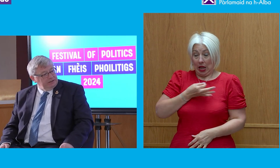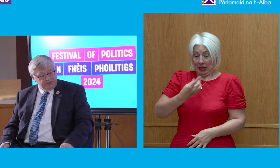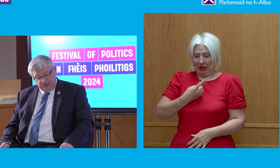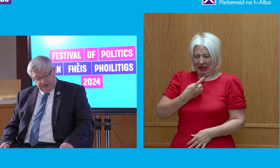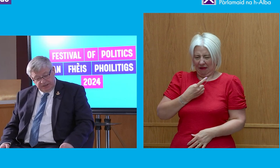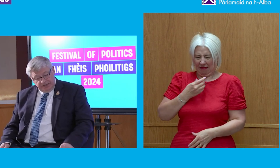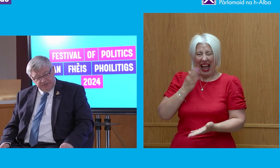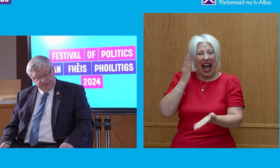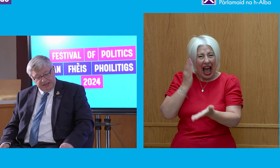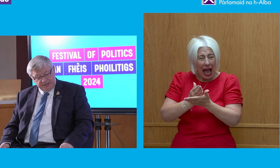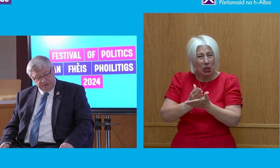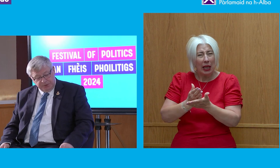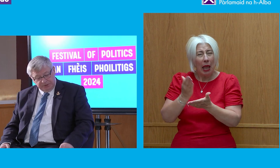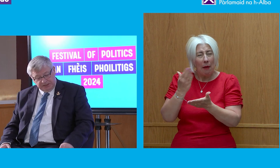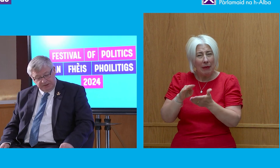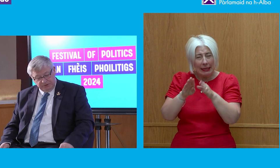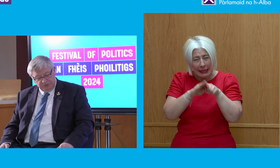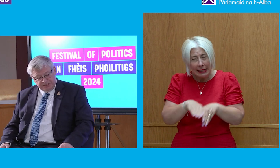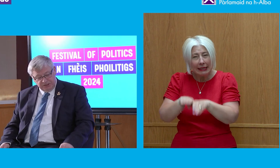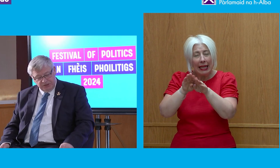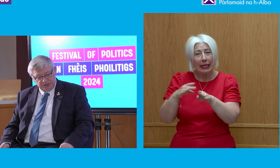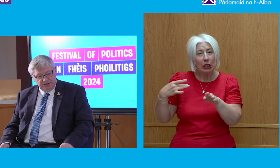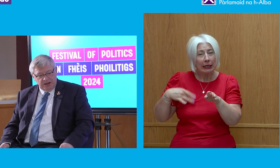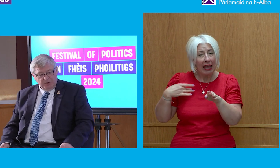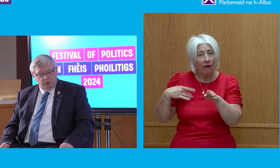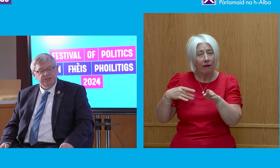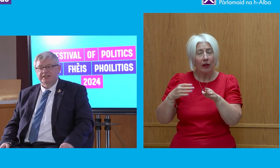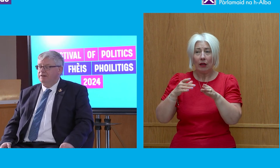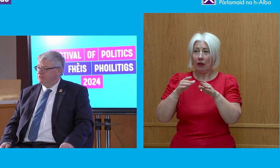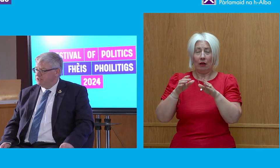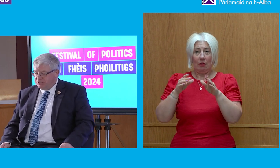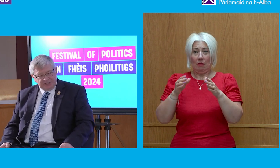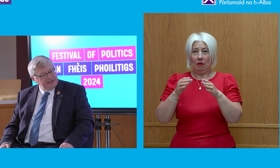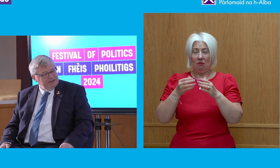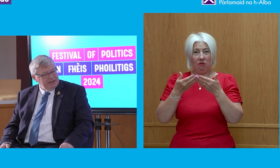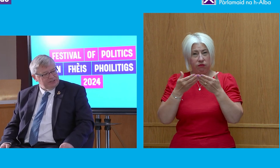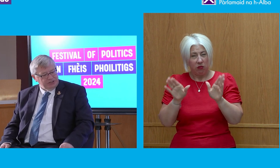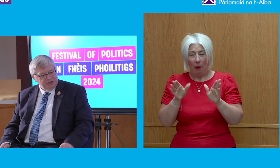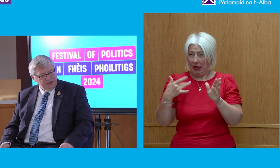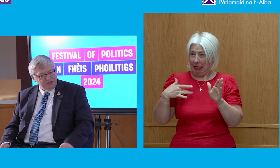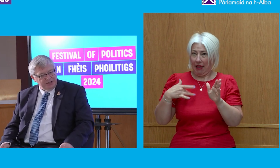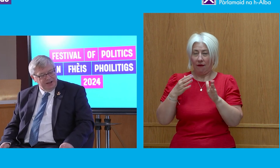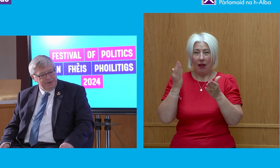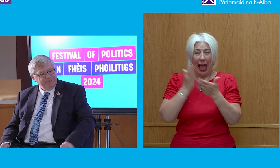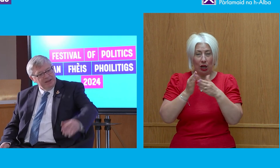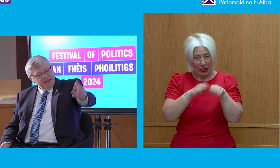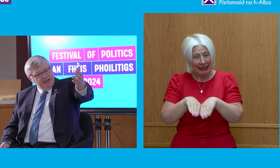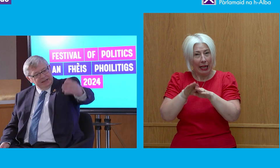seen a decline in the standards of public life in recent years? And what is the evidence to say that's occurred?